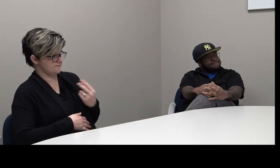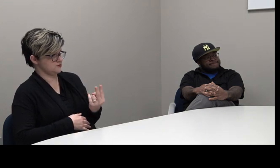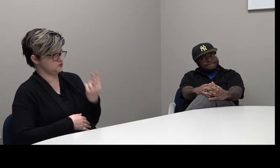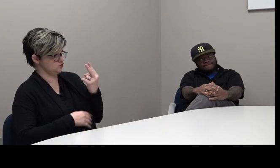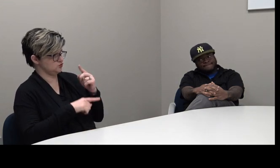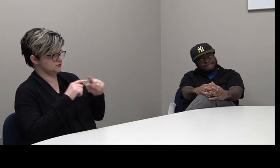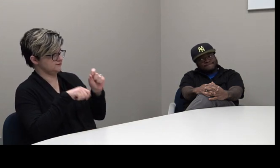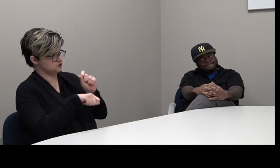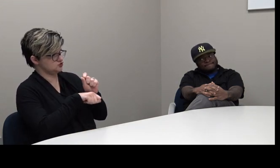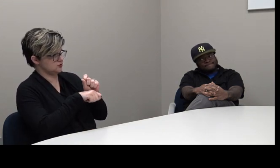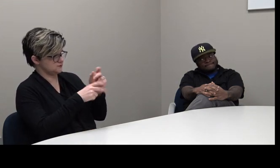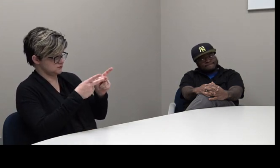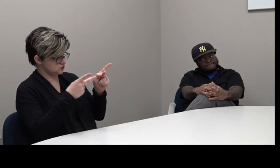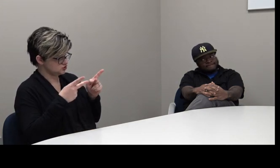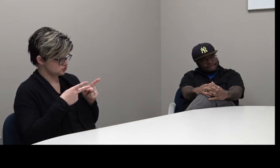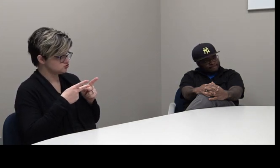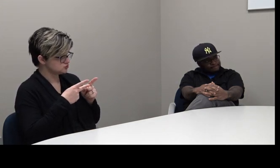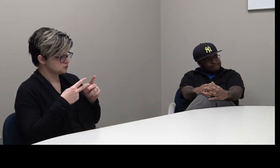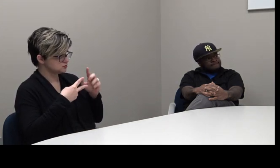different job positions.